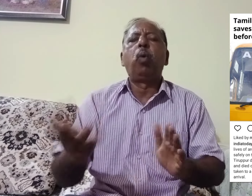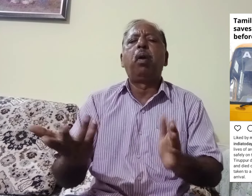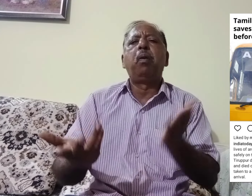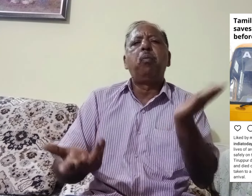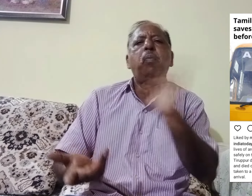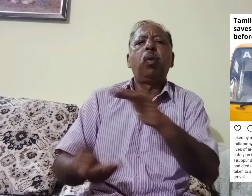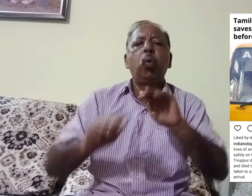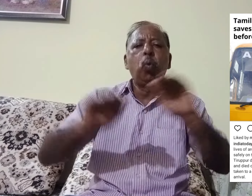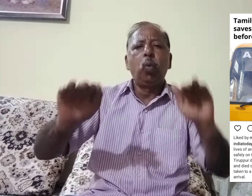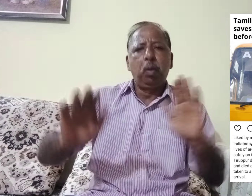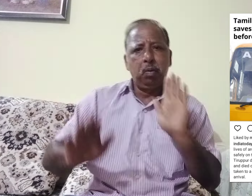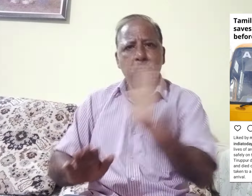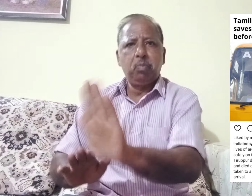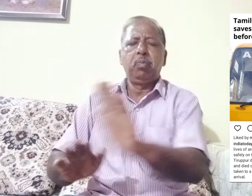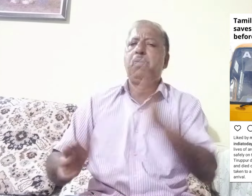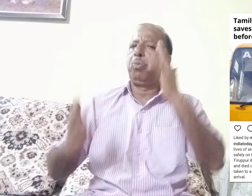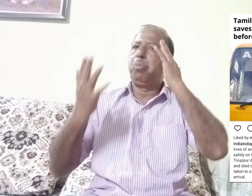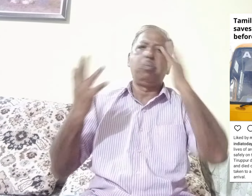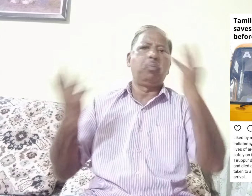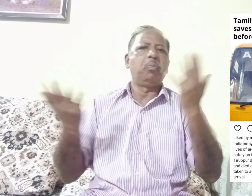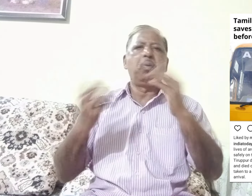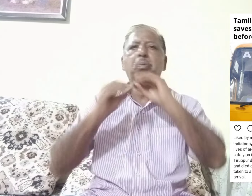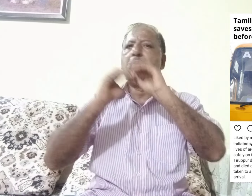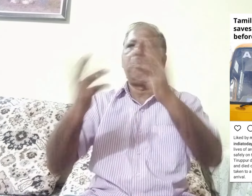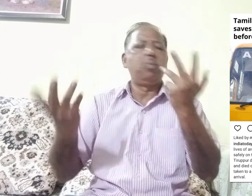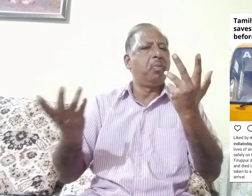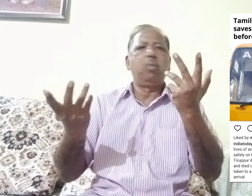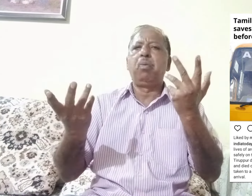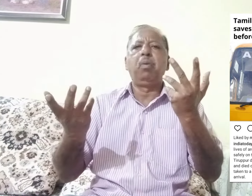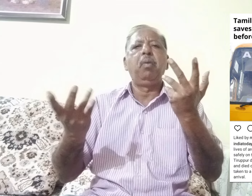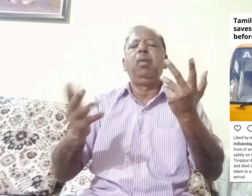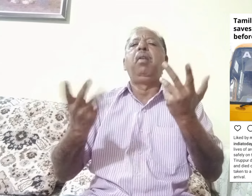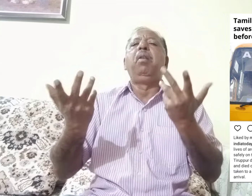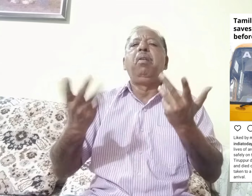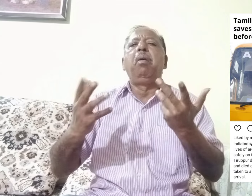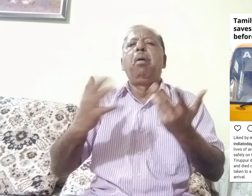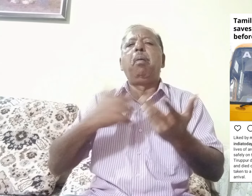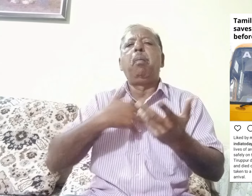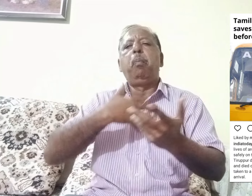yes at all no you are not no no no